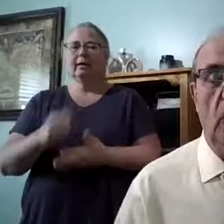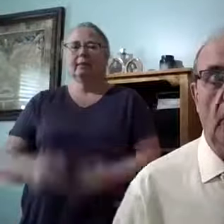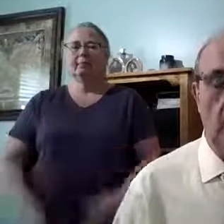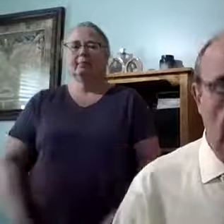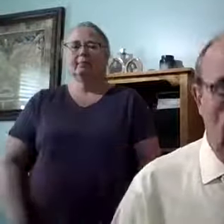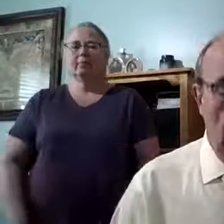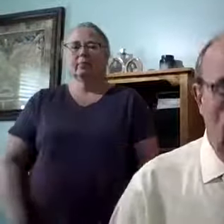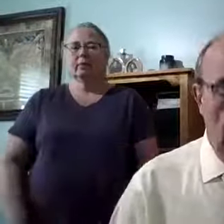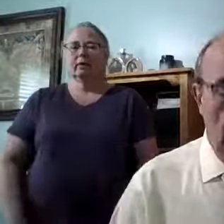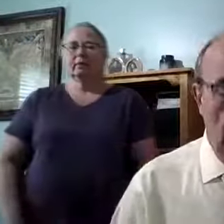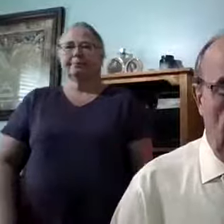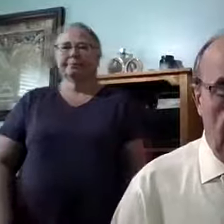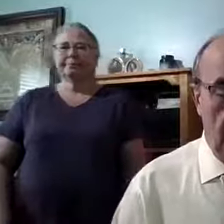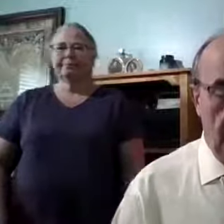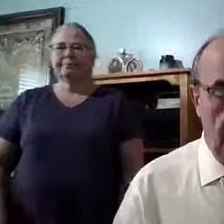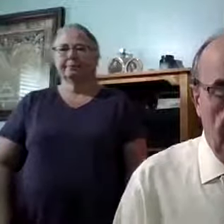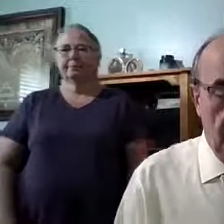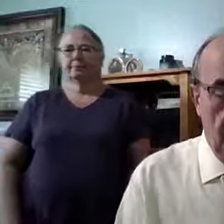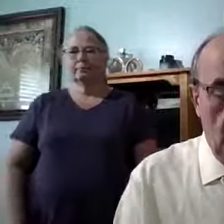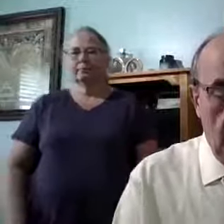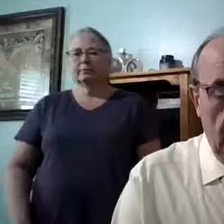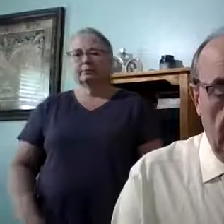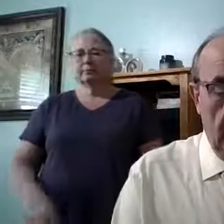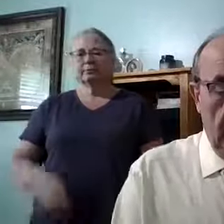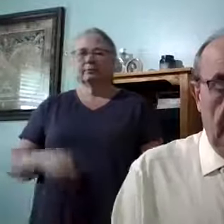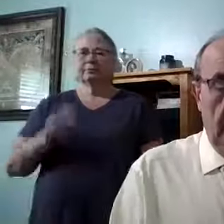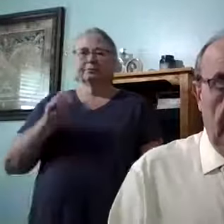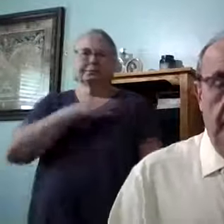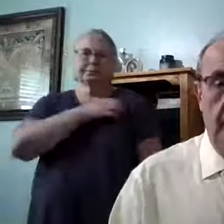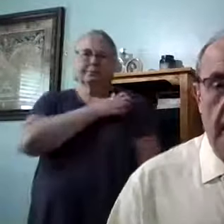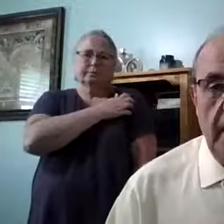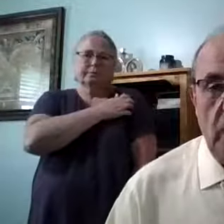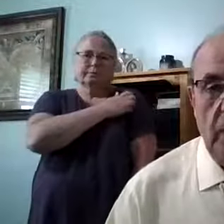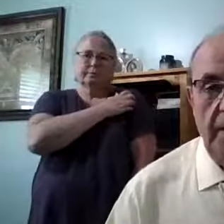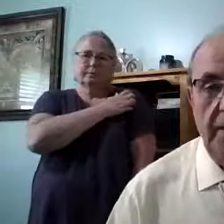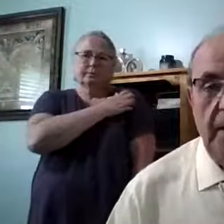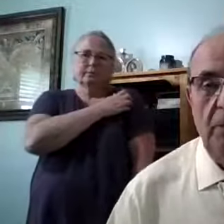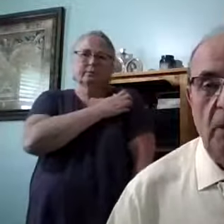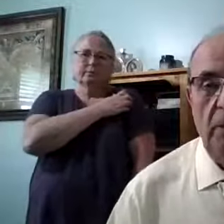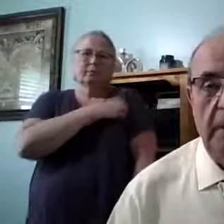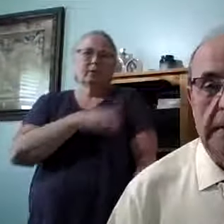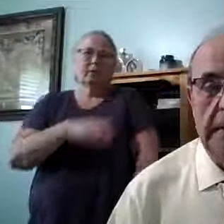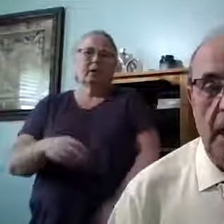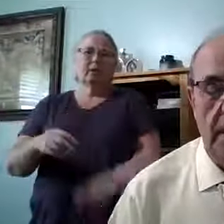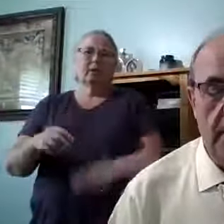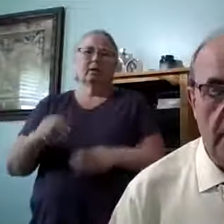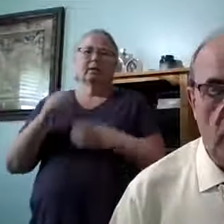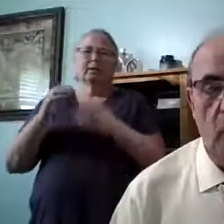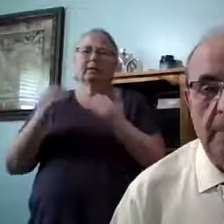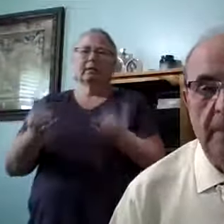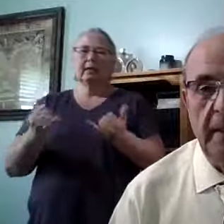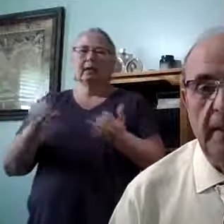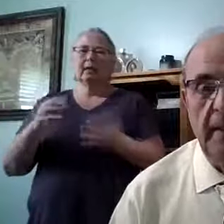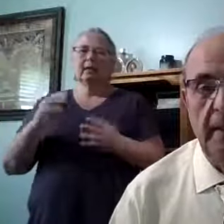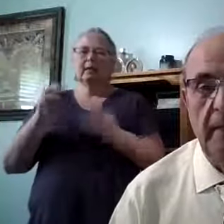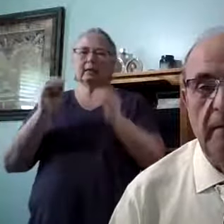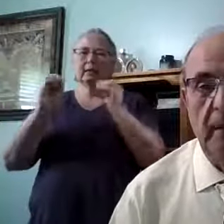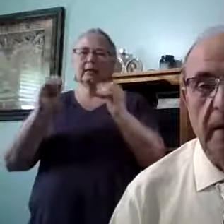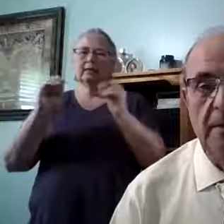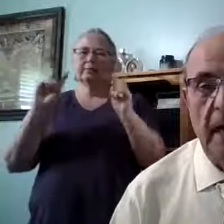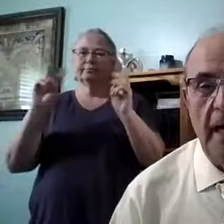Well, so tonight, we're going to teach on God's remedy